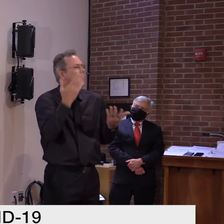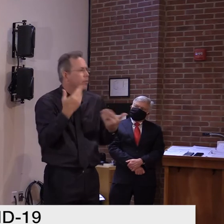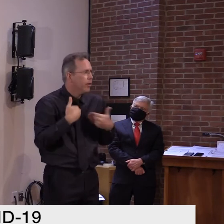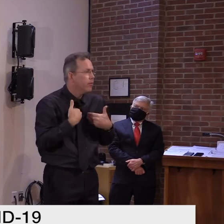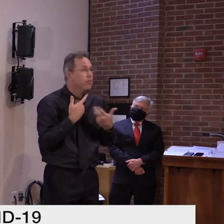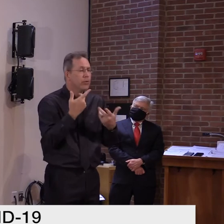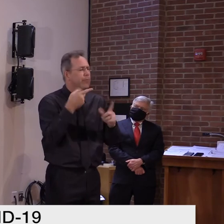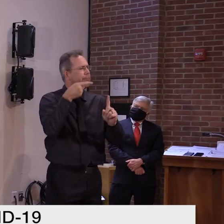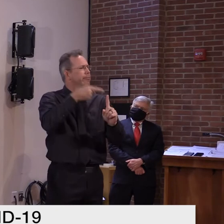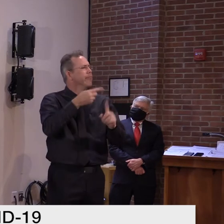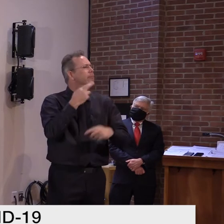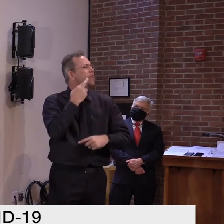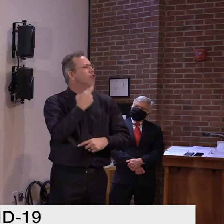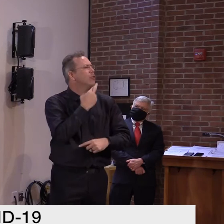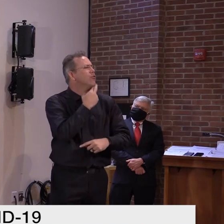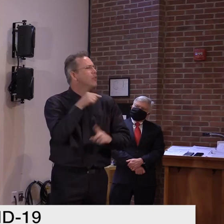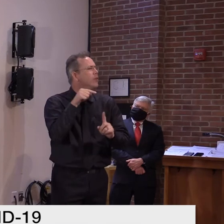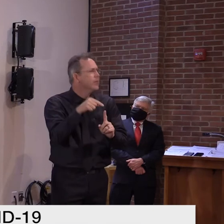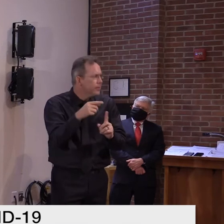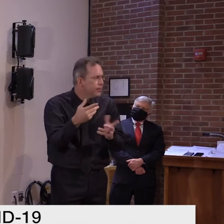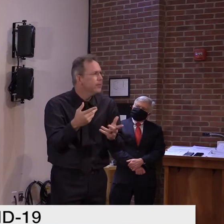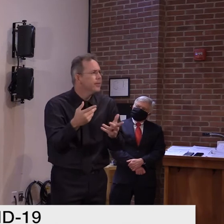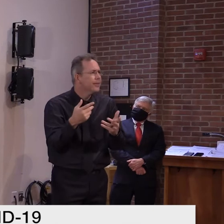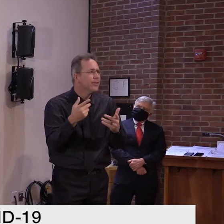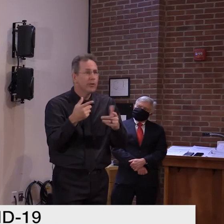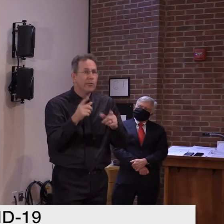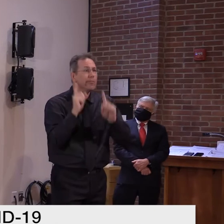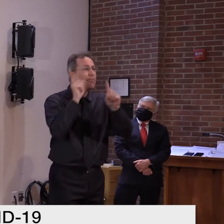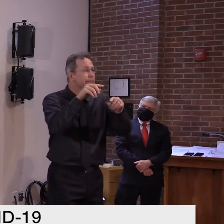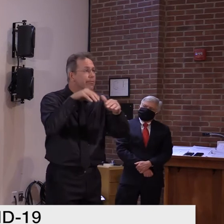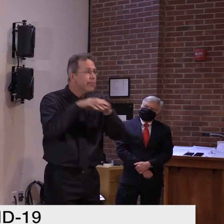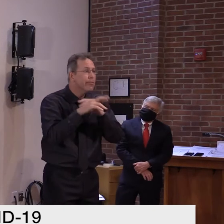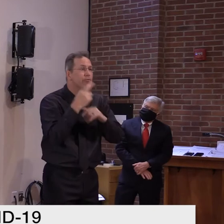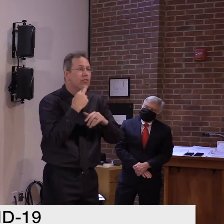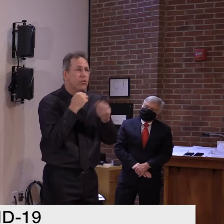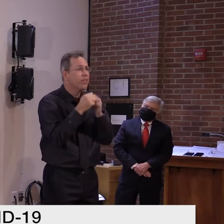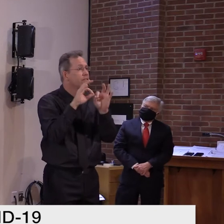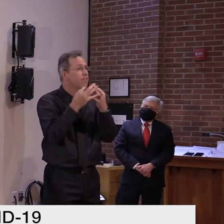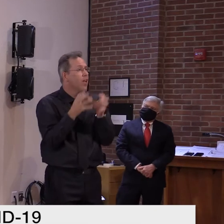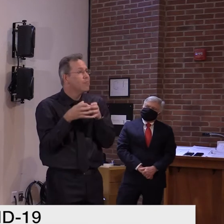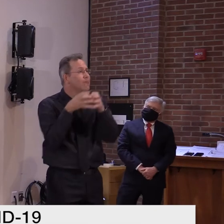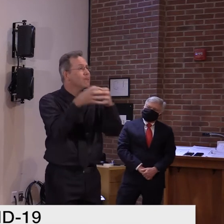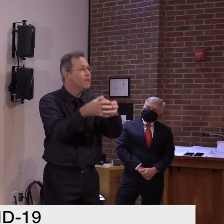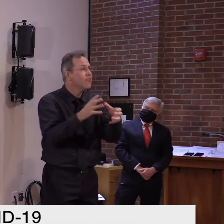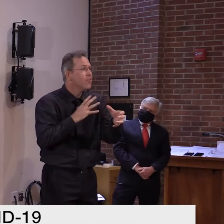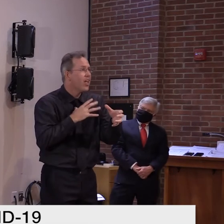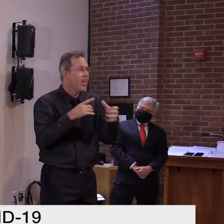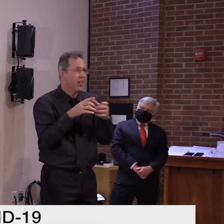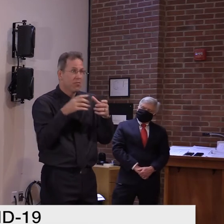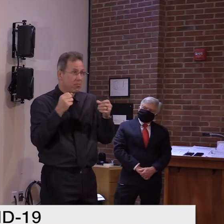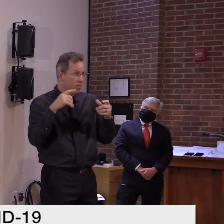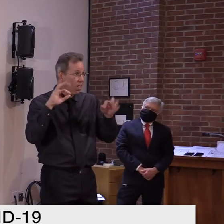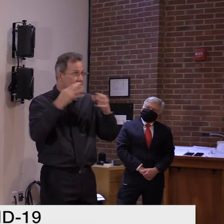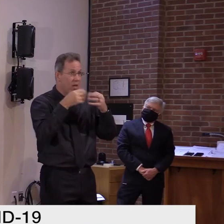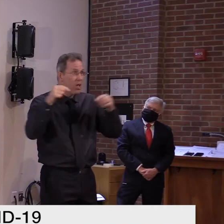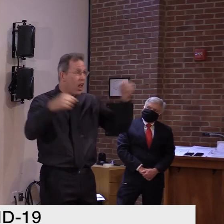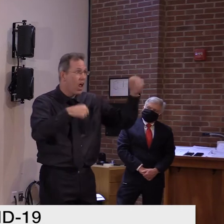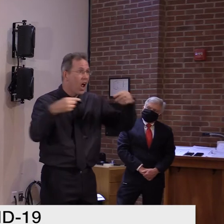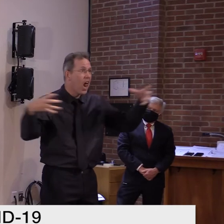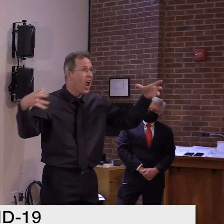as a household, not as multiple households. When you go to the gym, there's very clear guidance to the gyms about how to